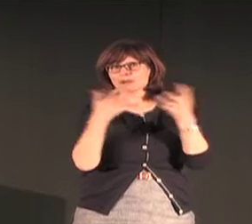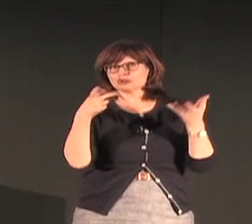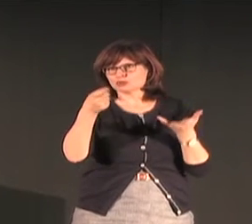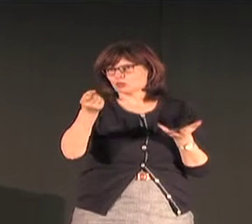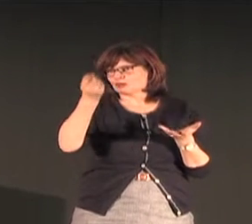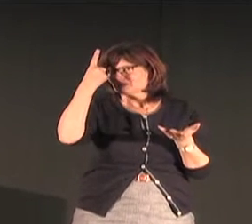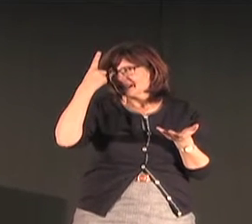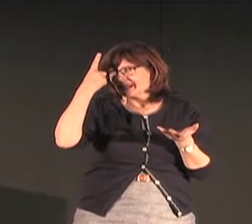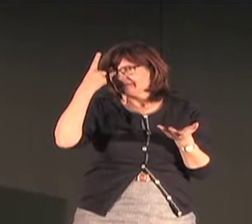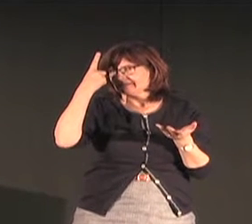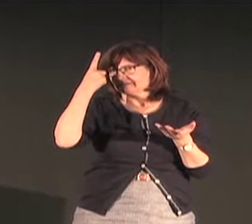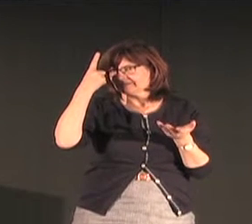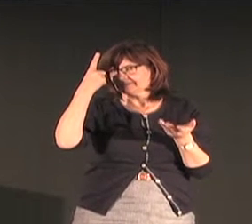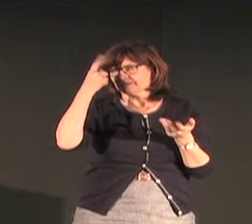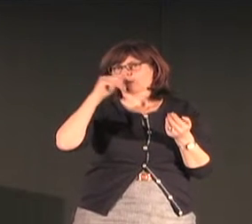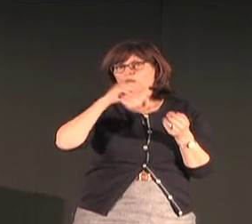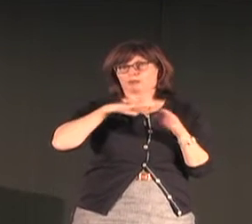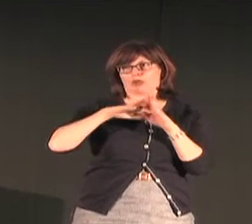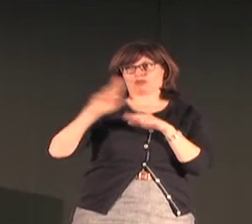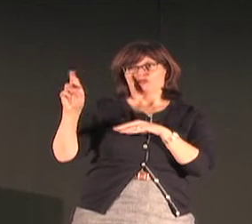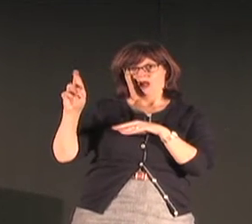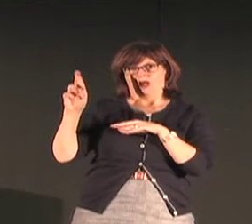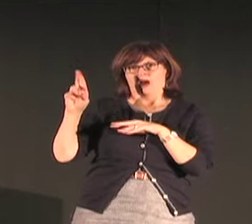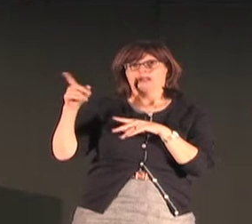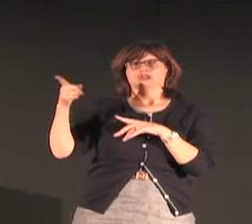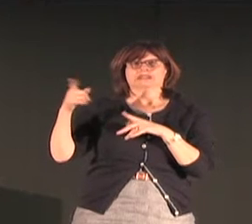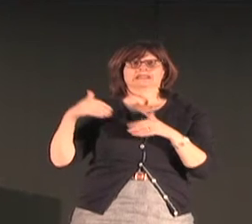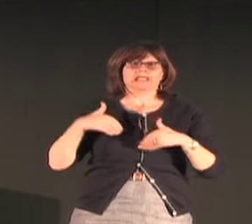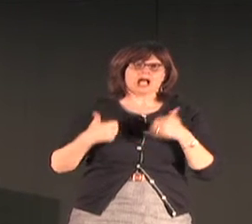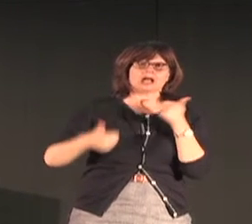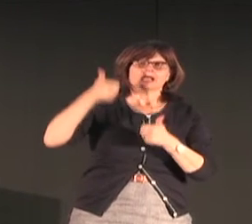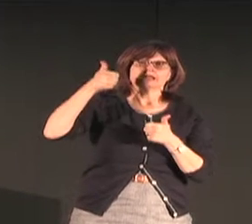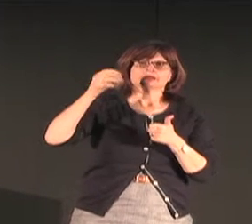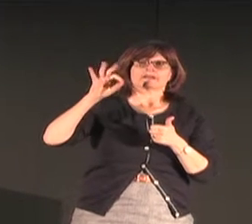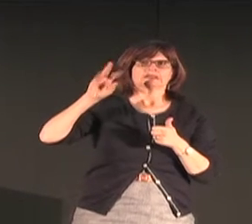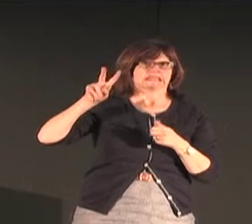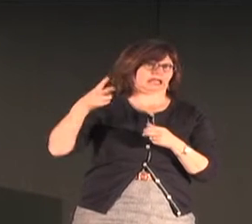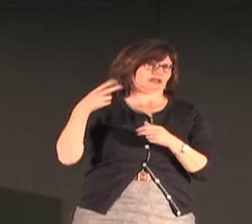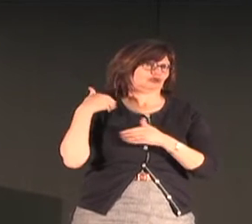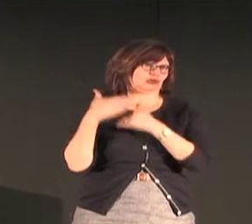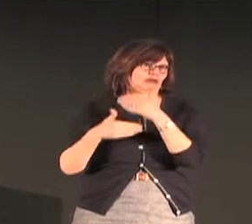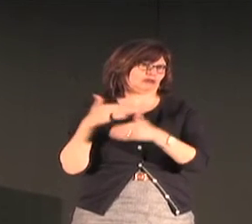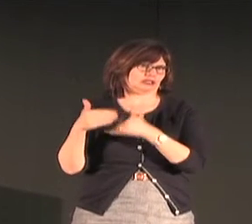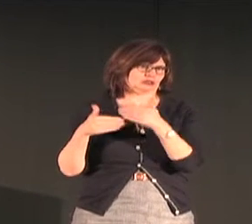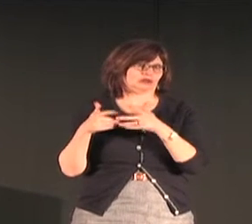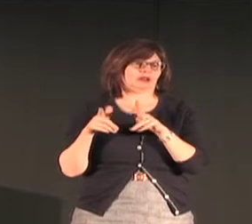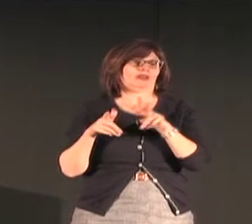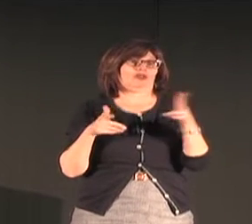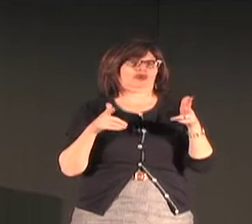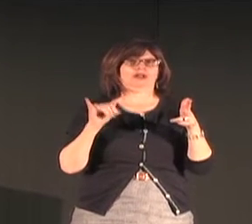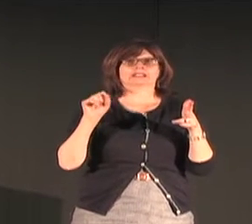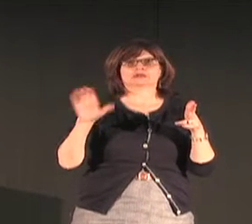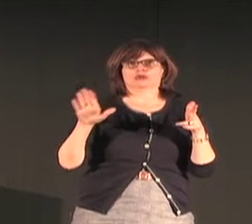Now, I will show it to you at normal speed, and then I will show it to you the second time that's slowed down.